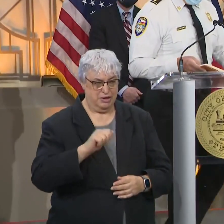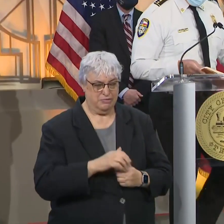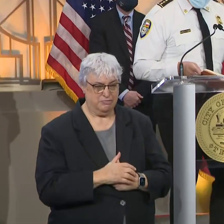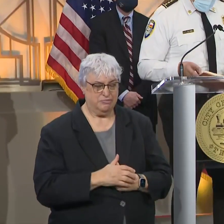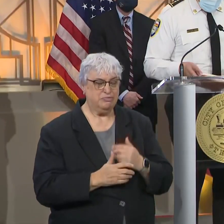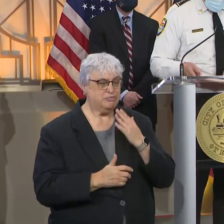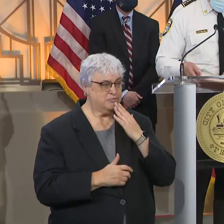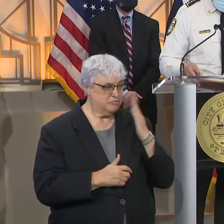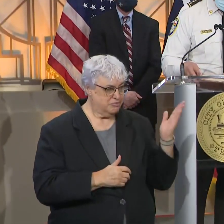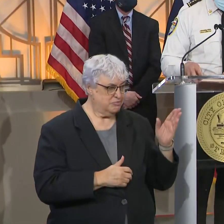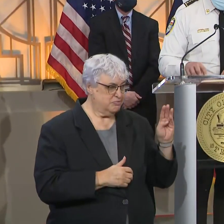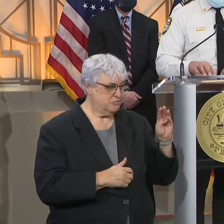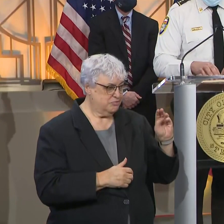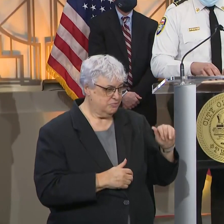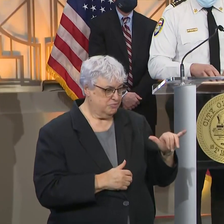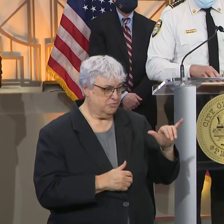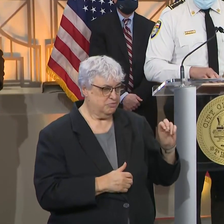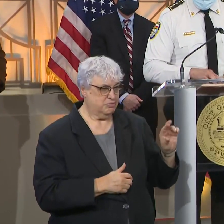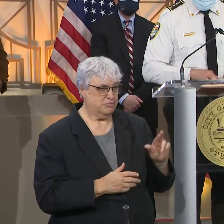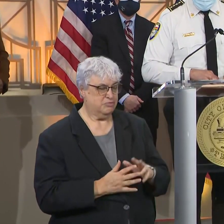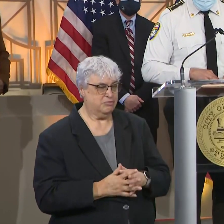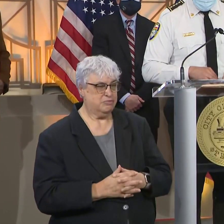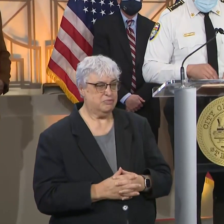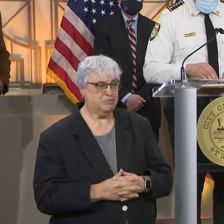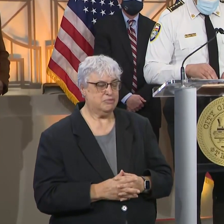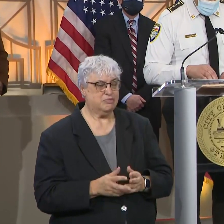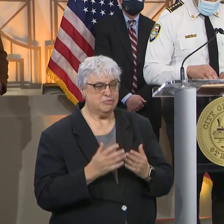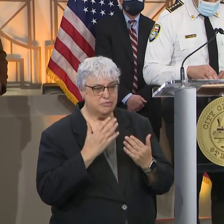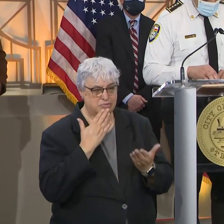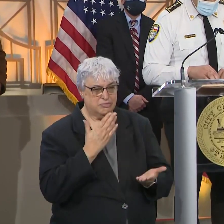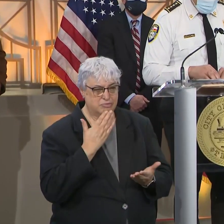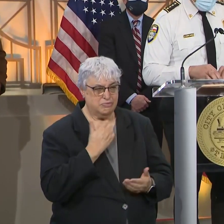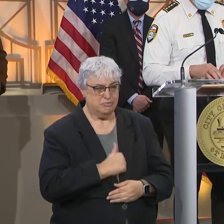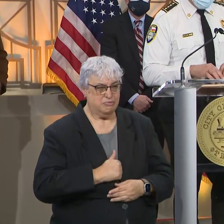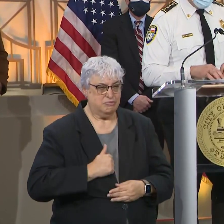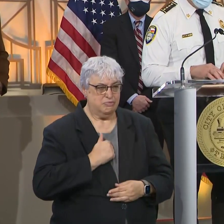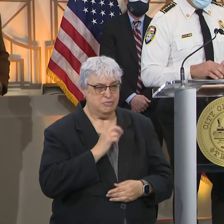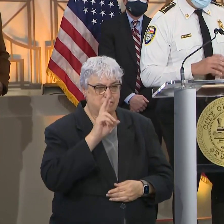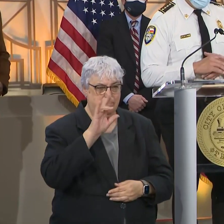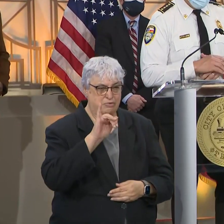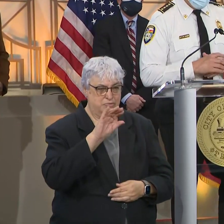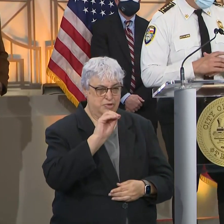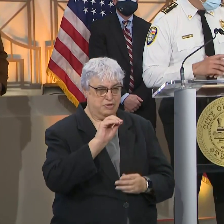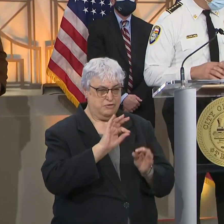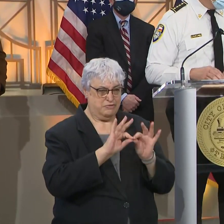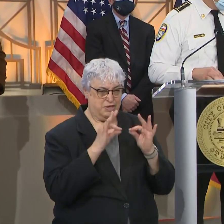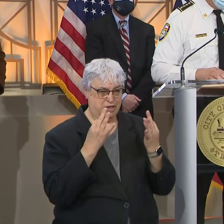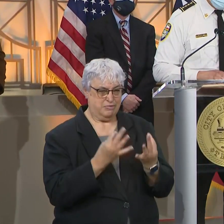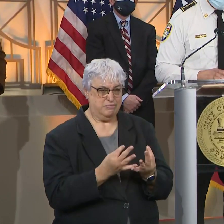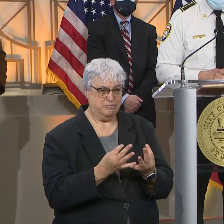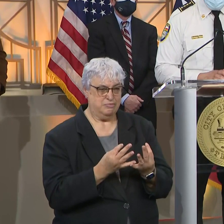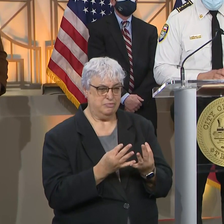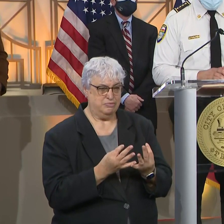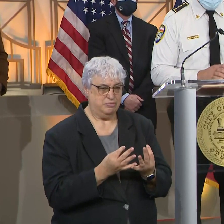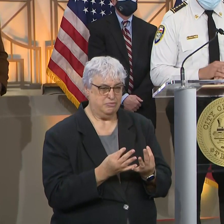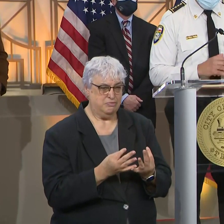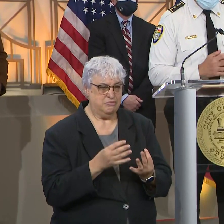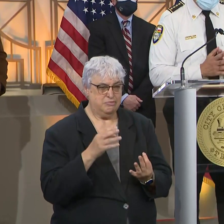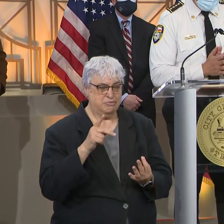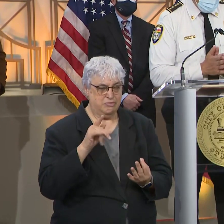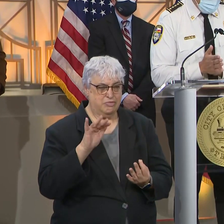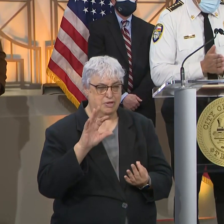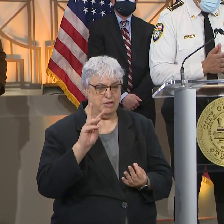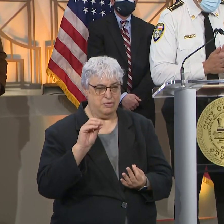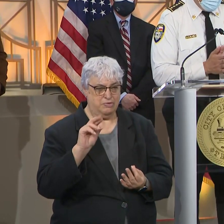Thank you, Mayor. I want to first express my condolences to the Rubio family. A worker for Public Works